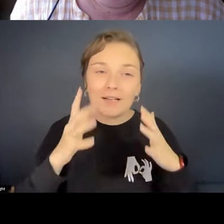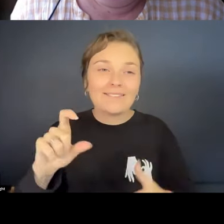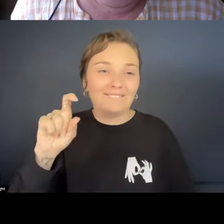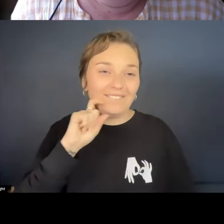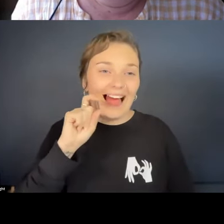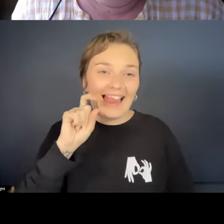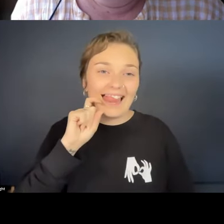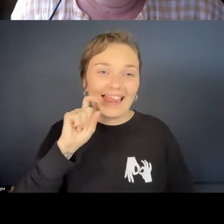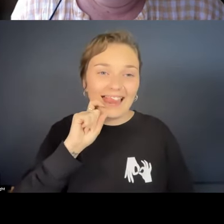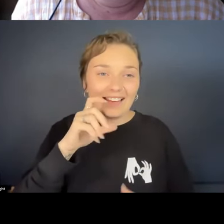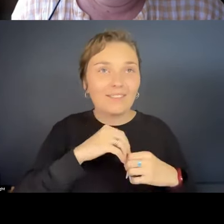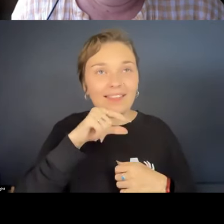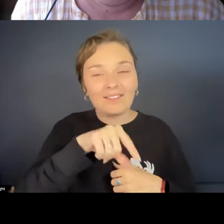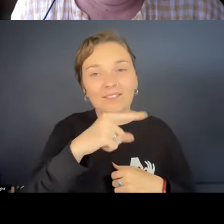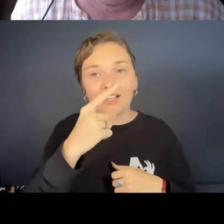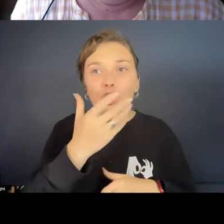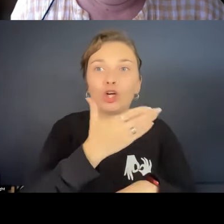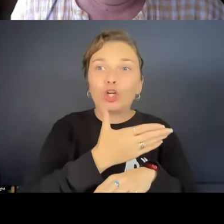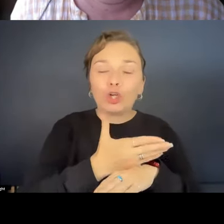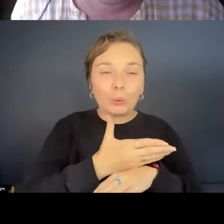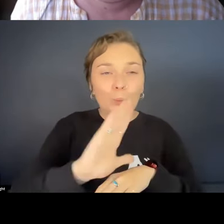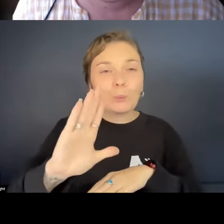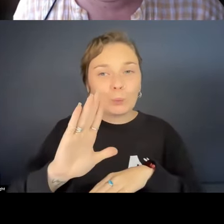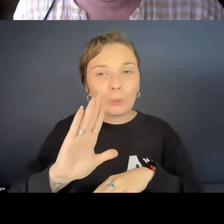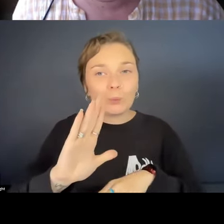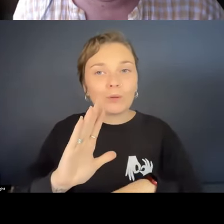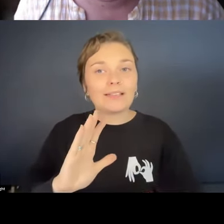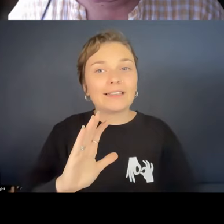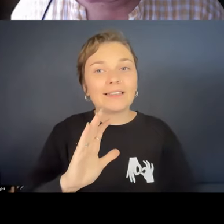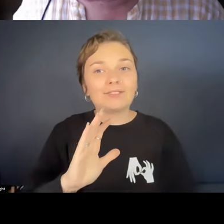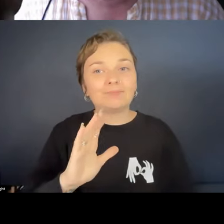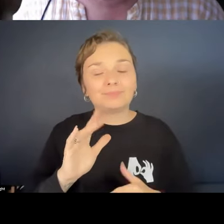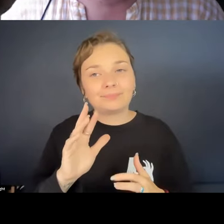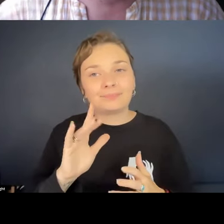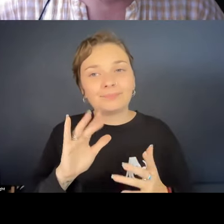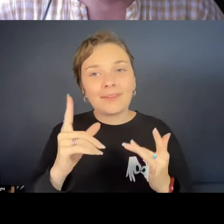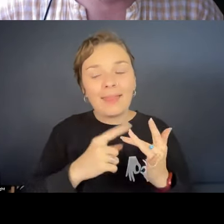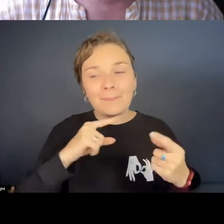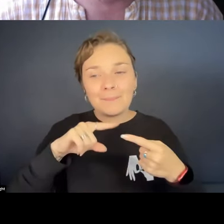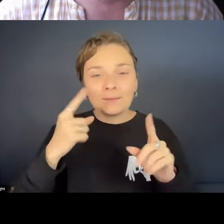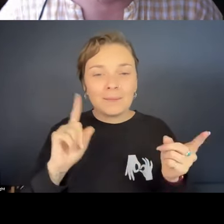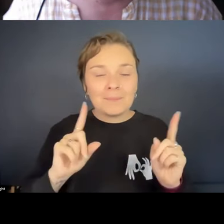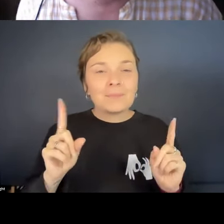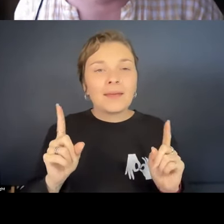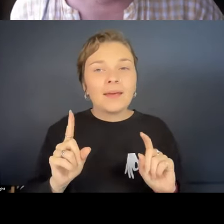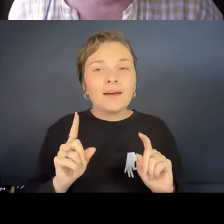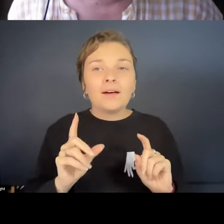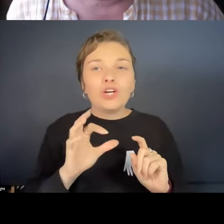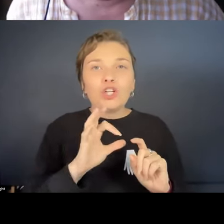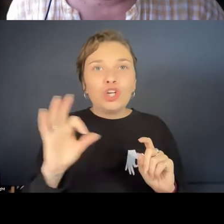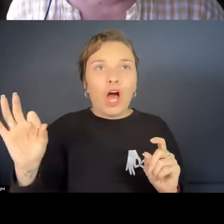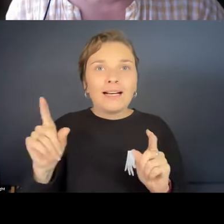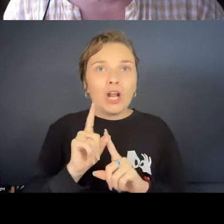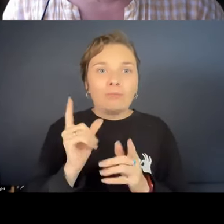new iteration. The other point of it is that it doesn't remove